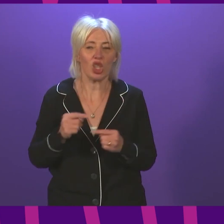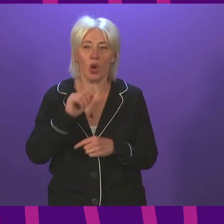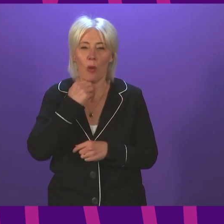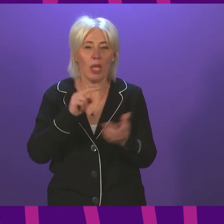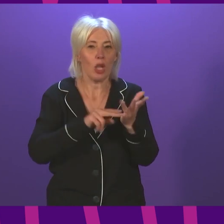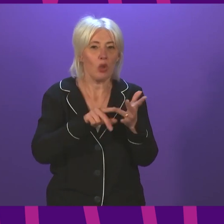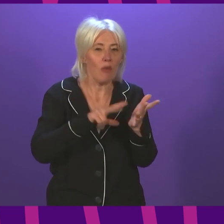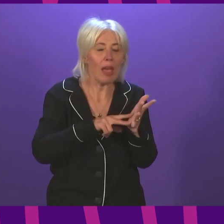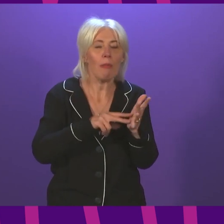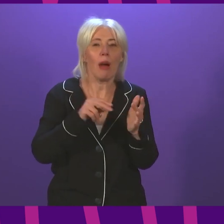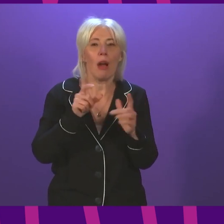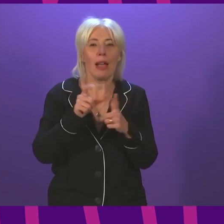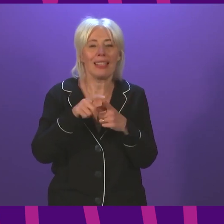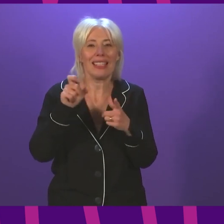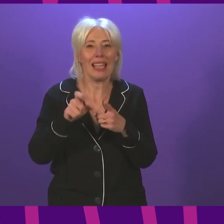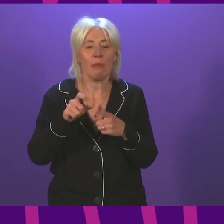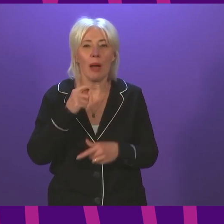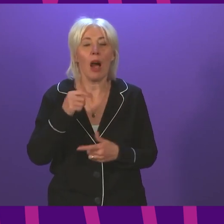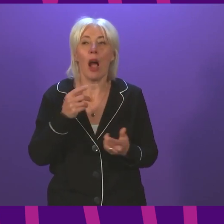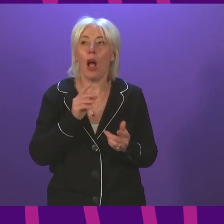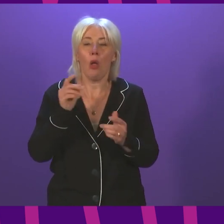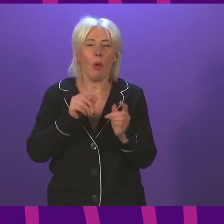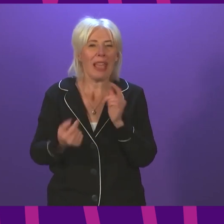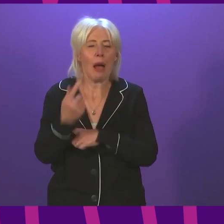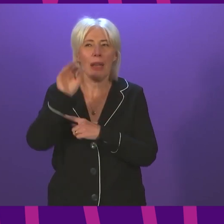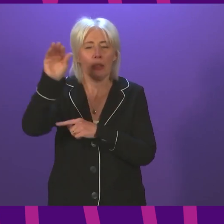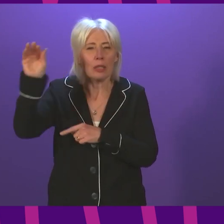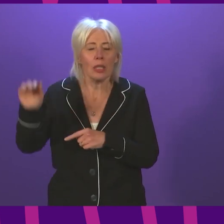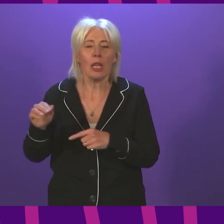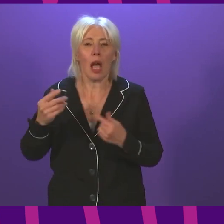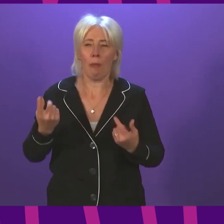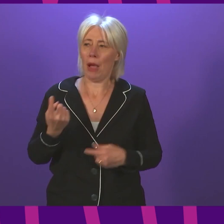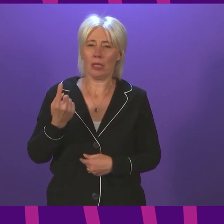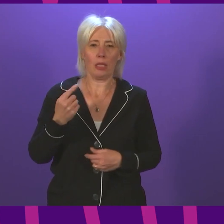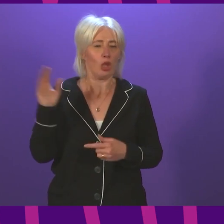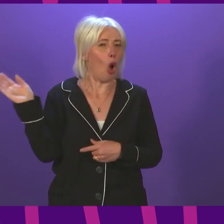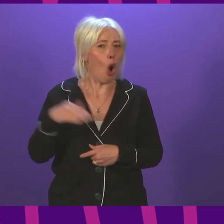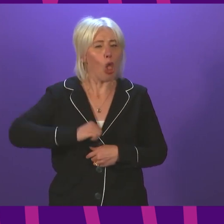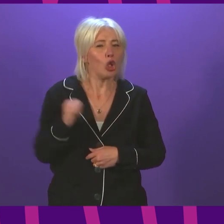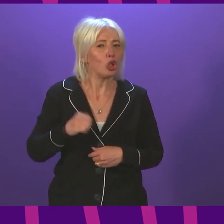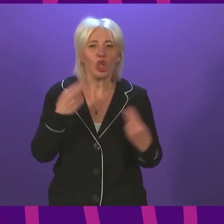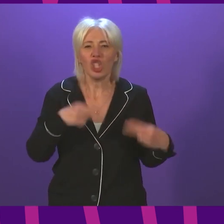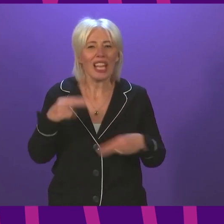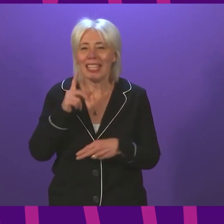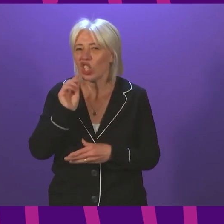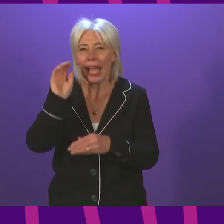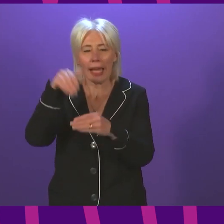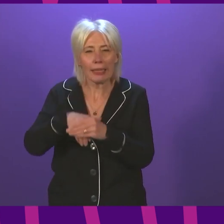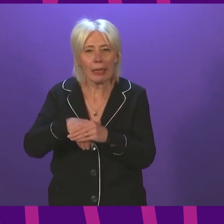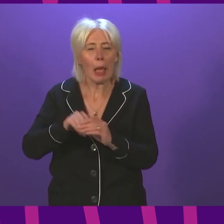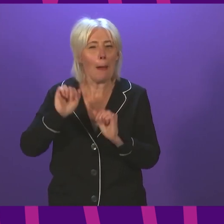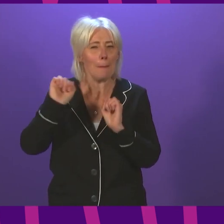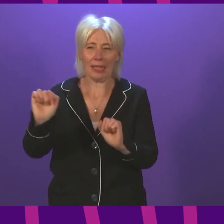December or Scottish Dancer will not be able to take part. To date, my constituent Michelle Connolly the designated organiser of the Scottish